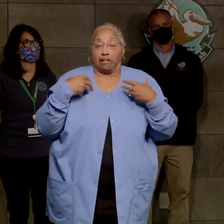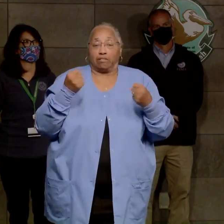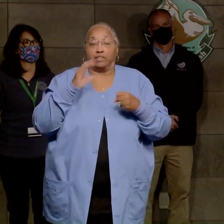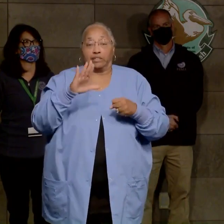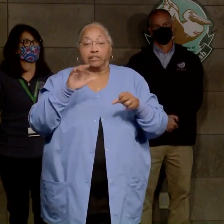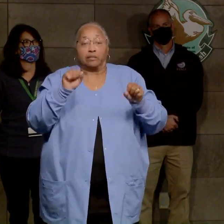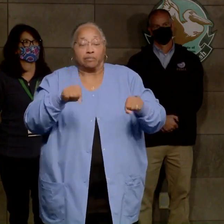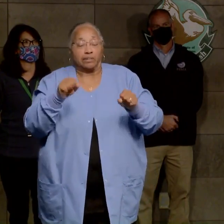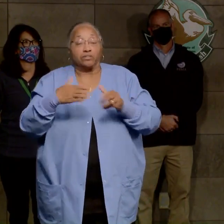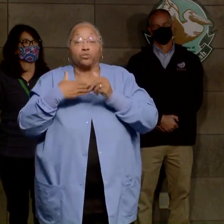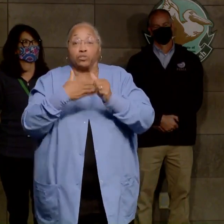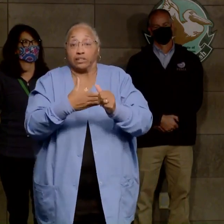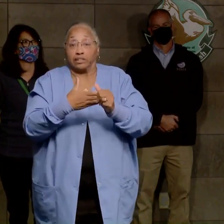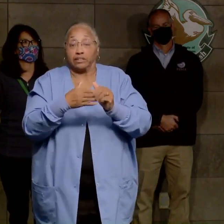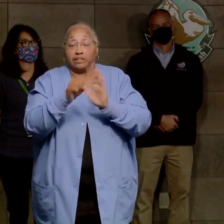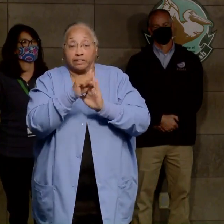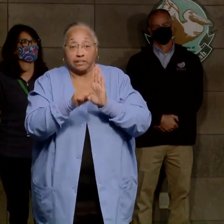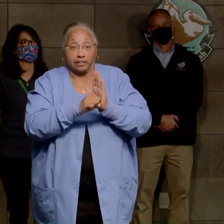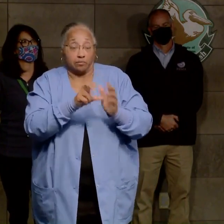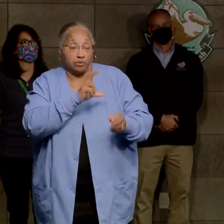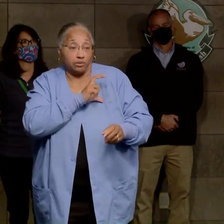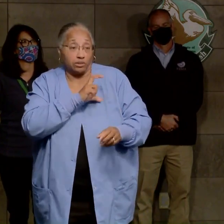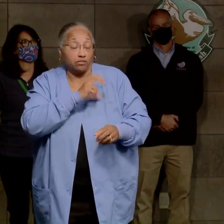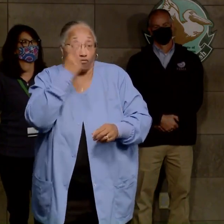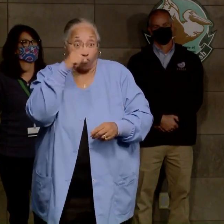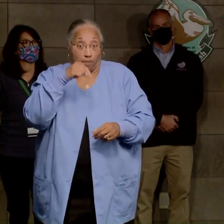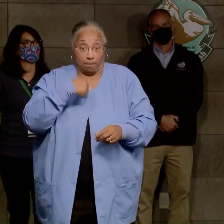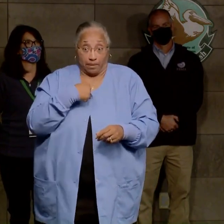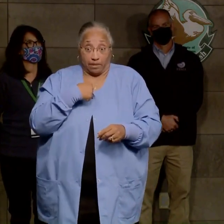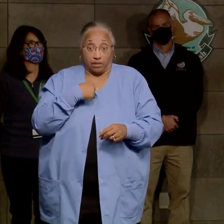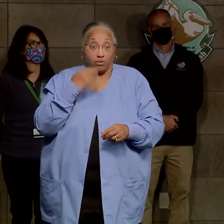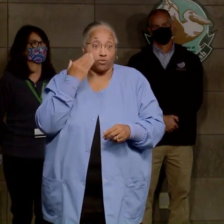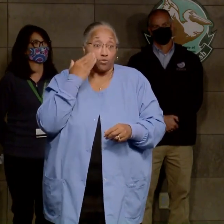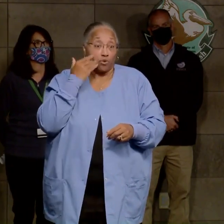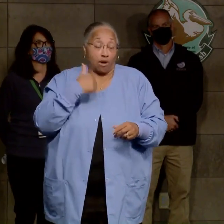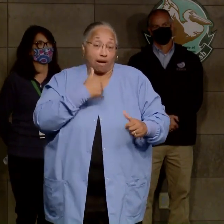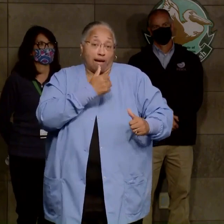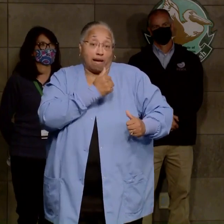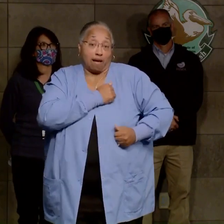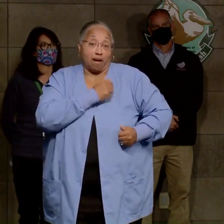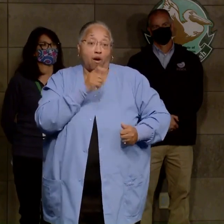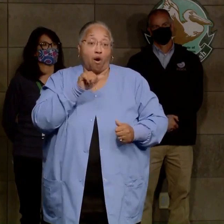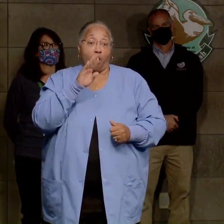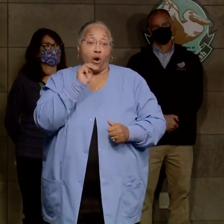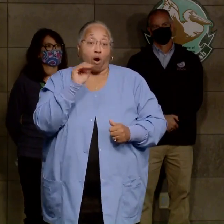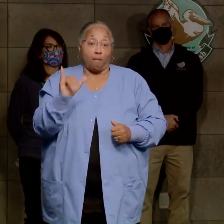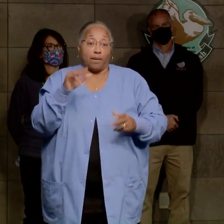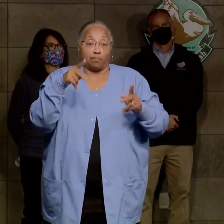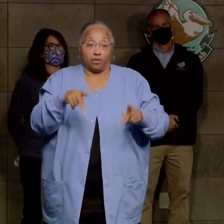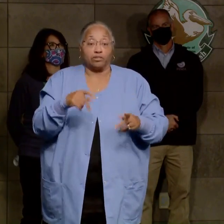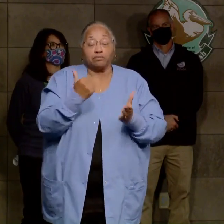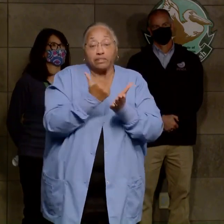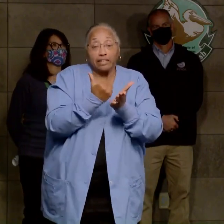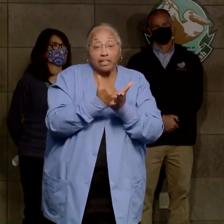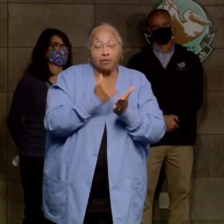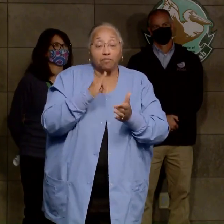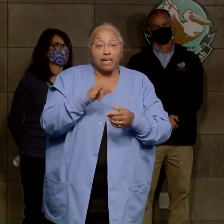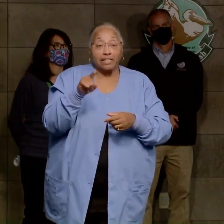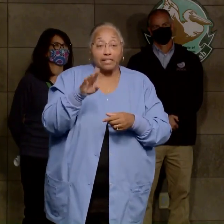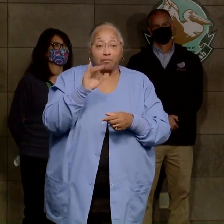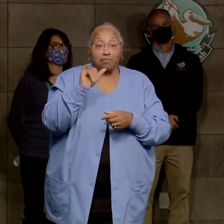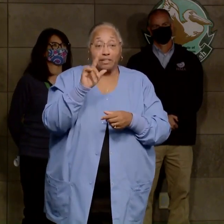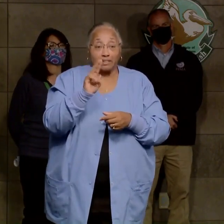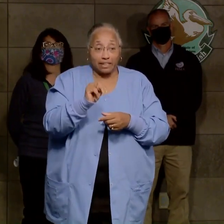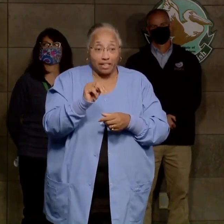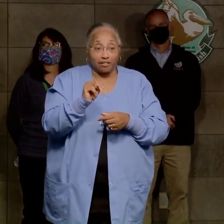ability to lead that organization. For me, you know, I'm an Army person, so it certainly helped that he was a battalion command